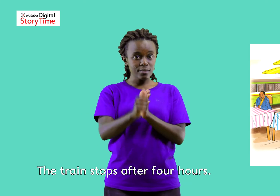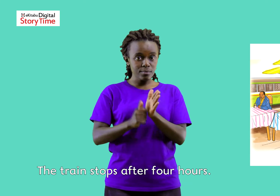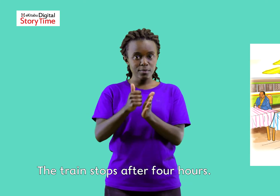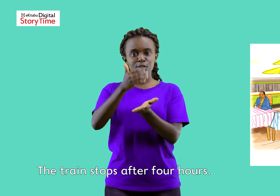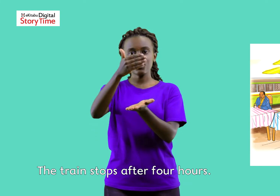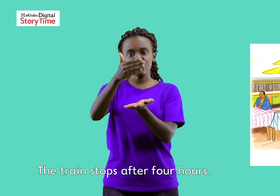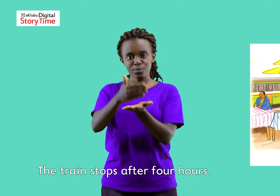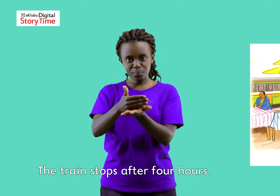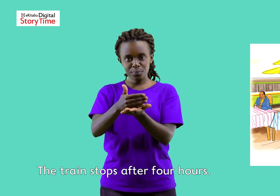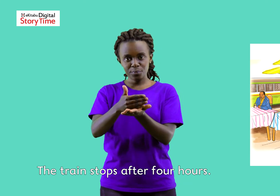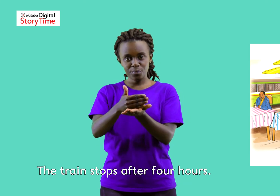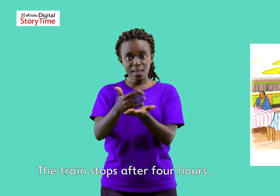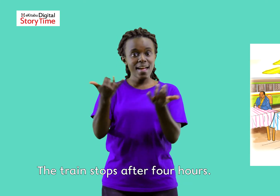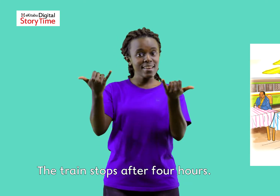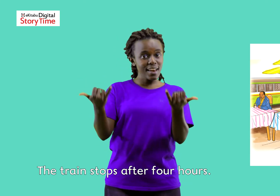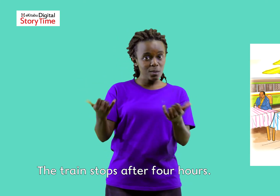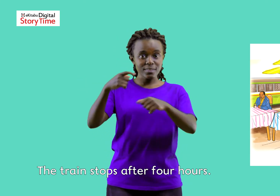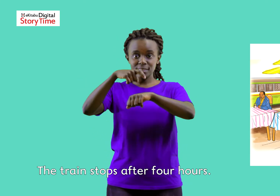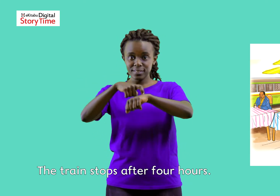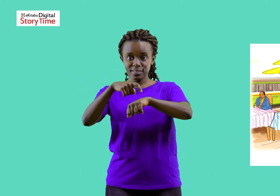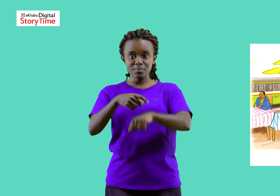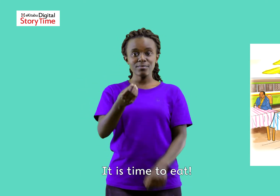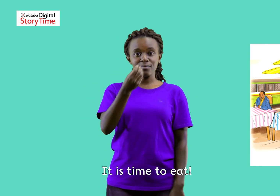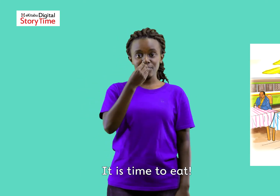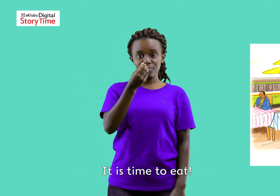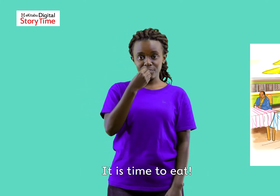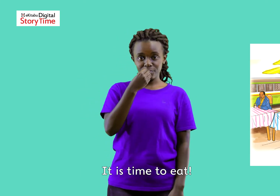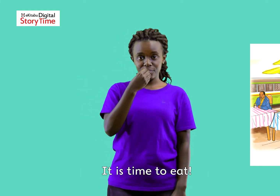The train stops after four hours. It is time to eat.